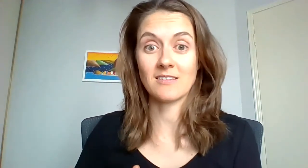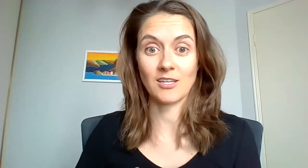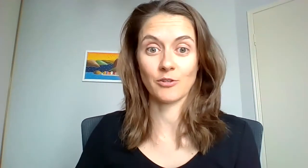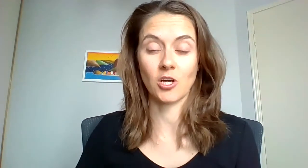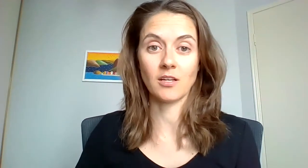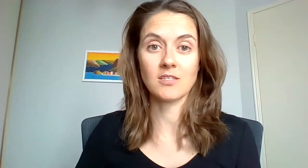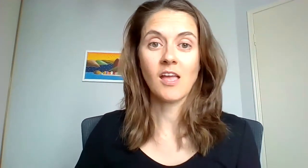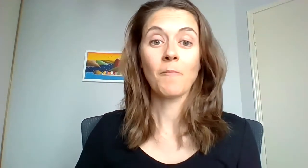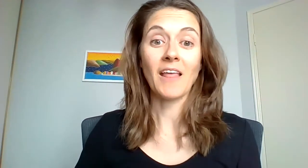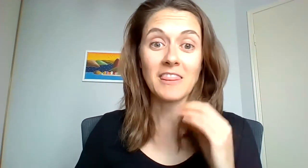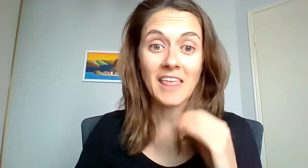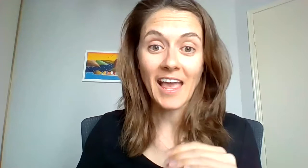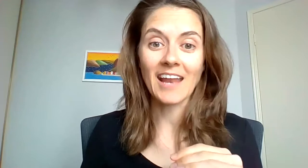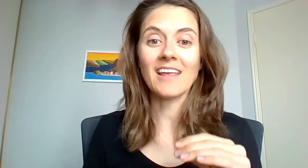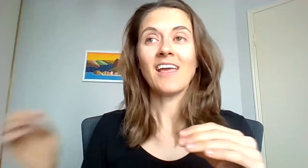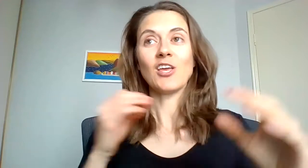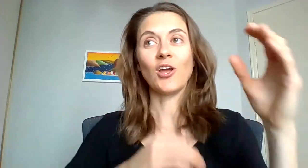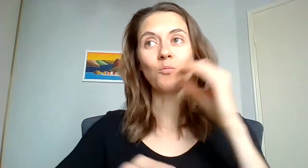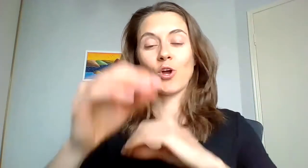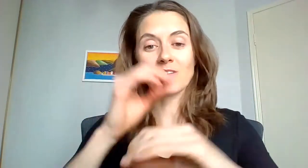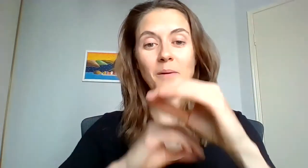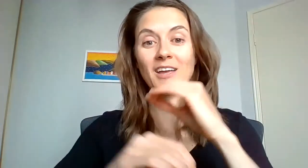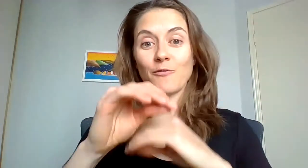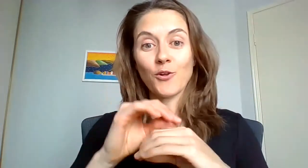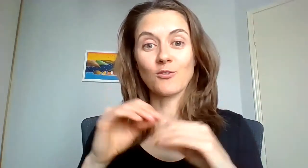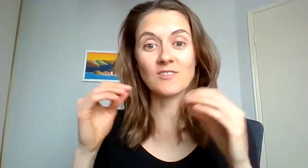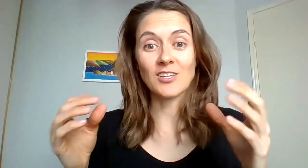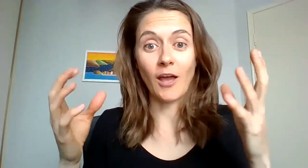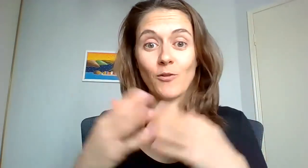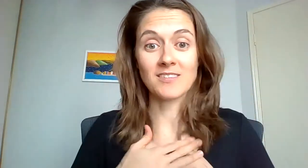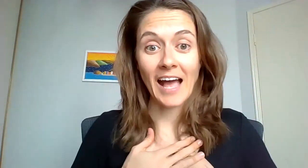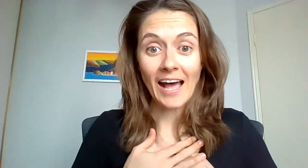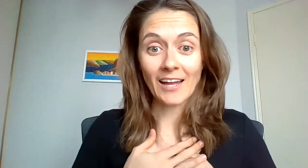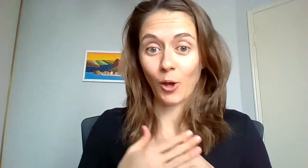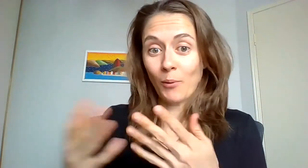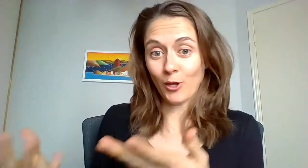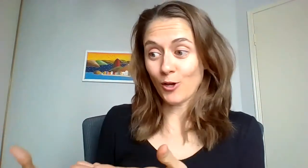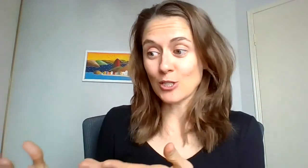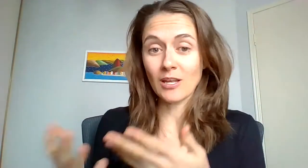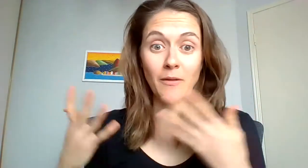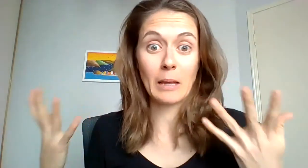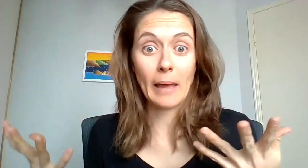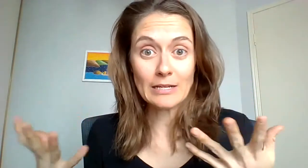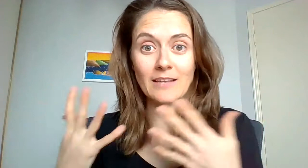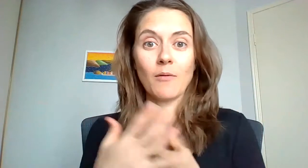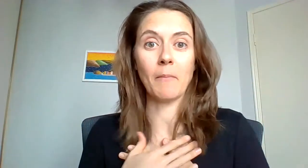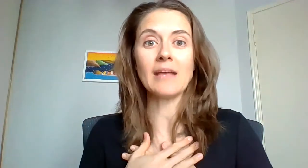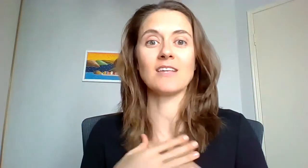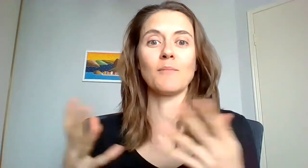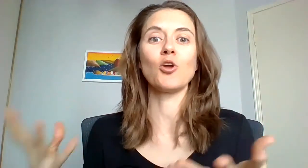see your child and then you know it works back and forth because then you have all this heart going oh my gosh look at them, what they're amazing, they're amazing, they're